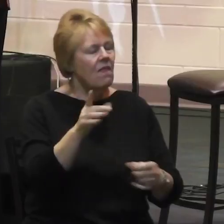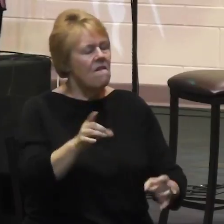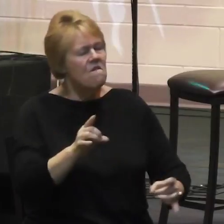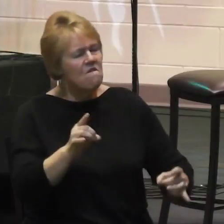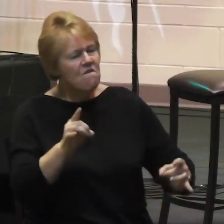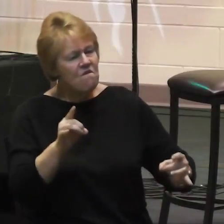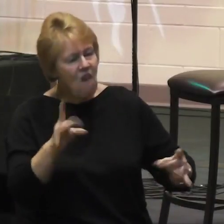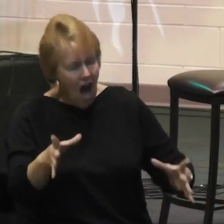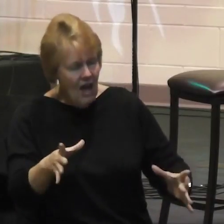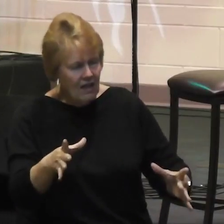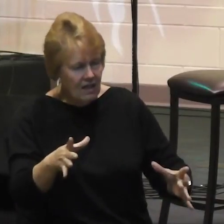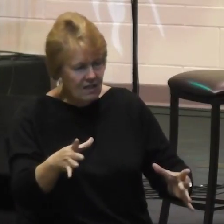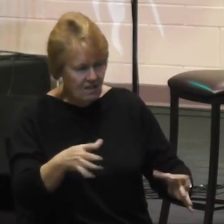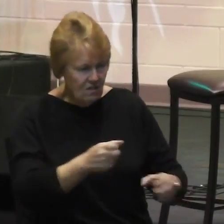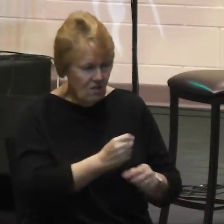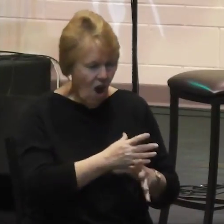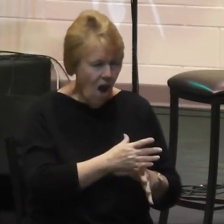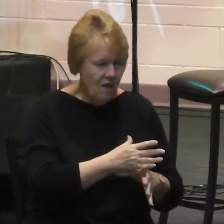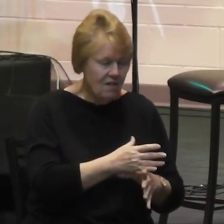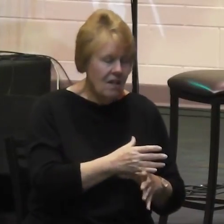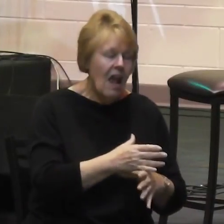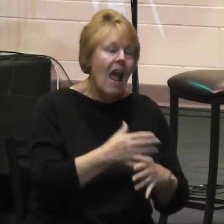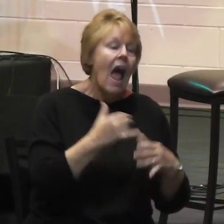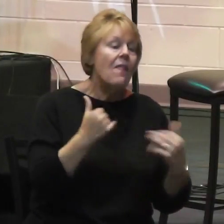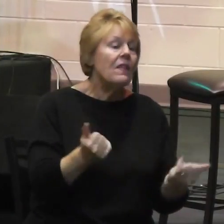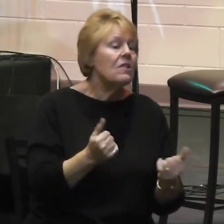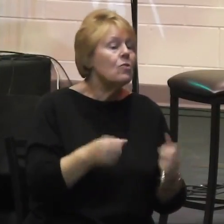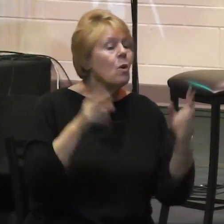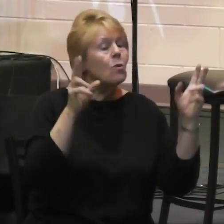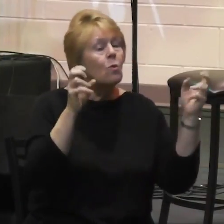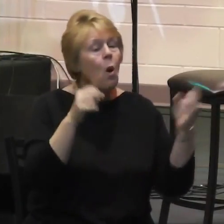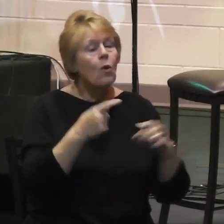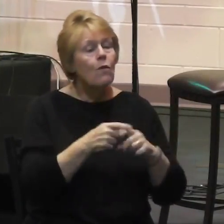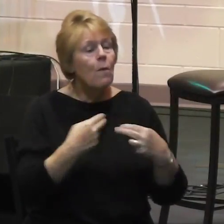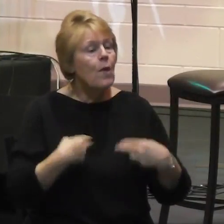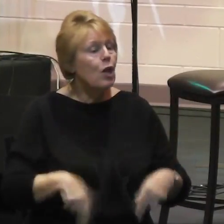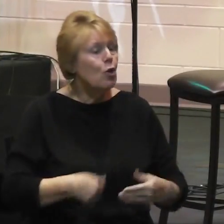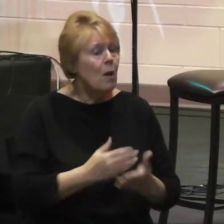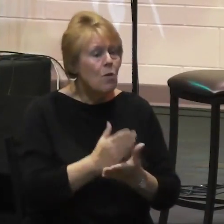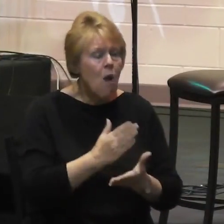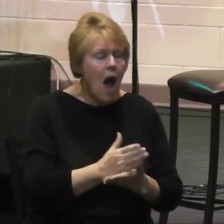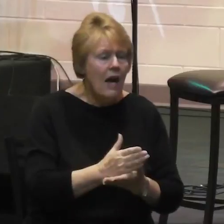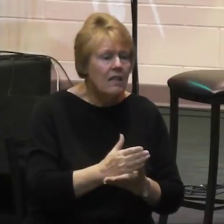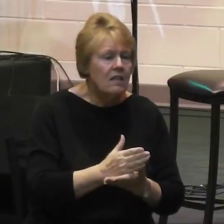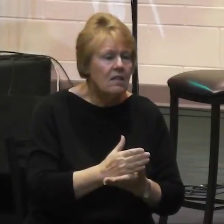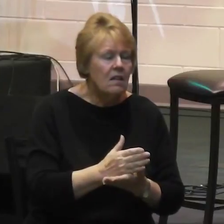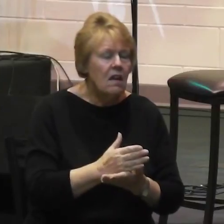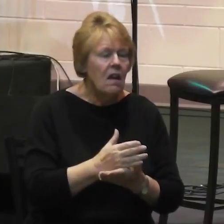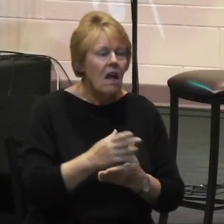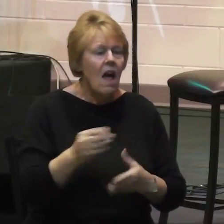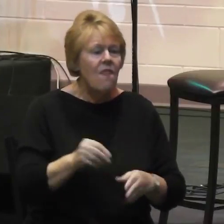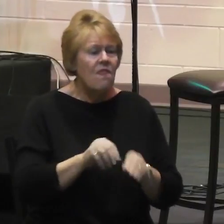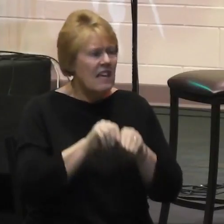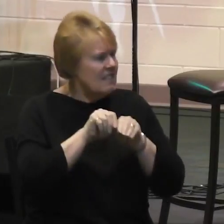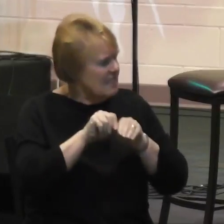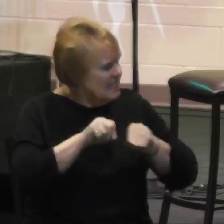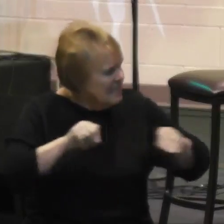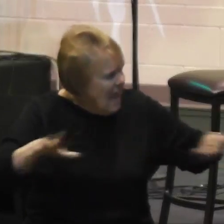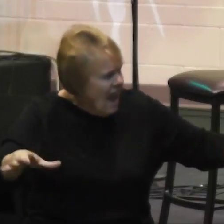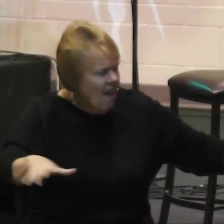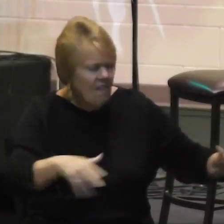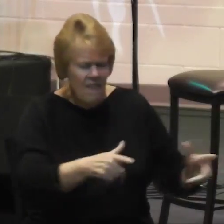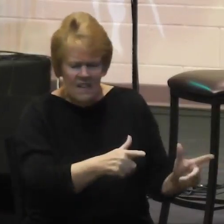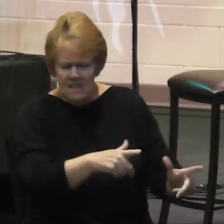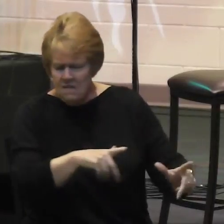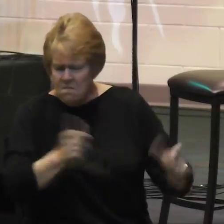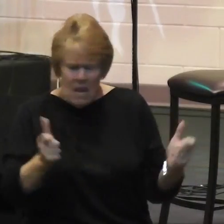what the Human Rights Watch had to say about it. That the scale and the speed of the violence that engulfed Kenya